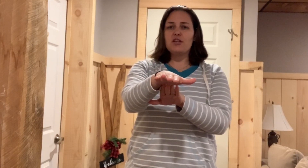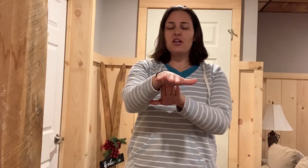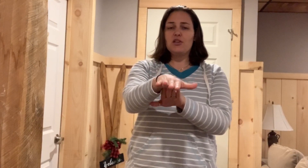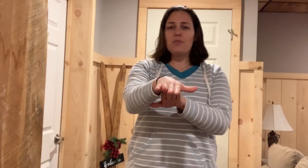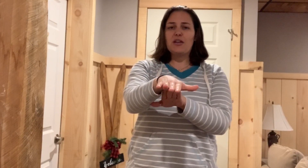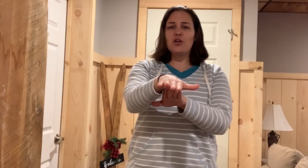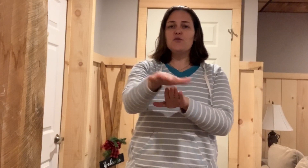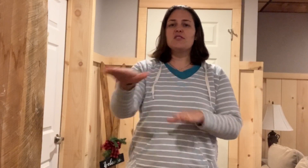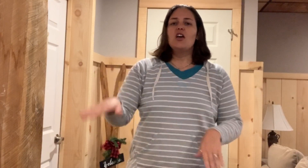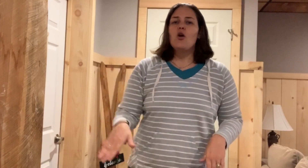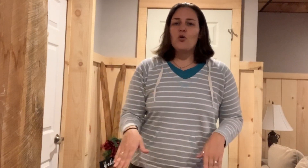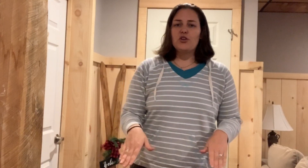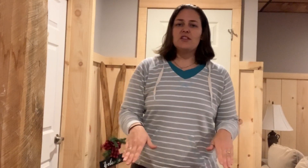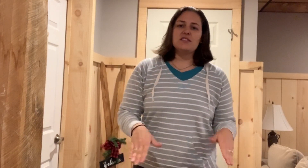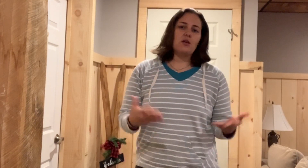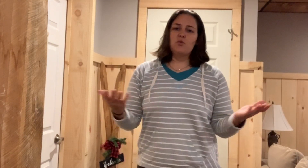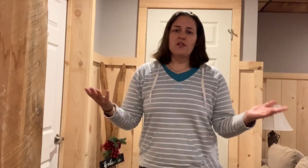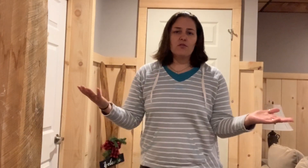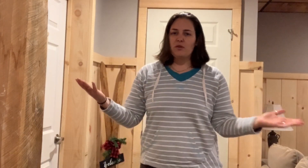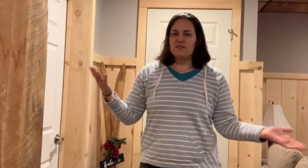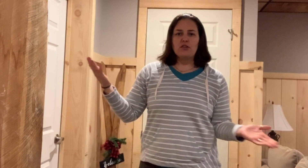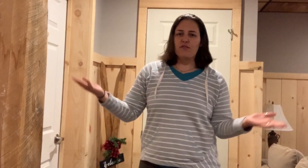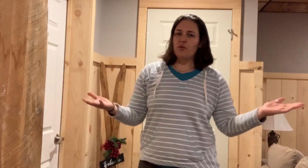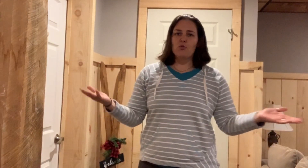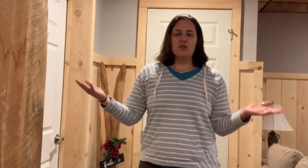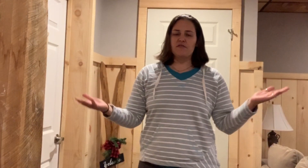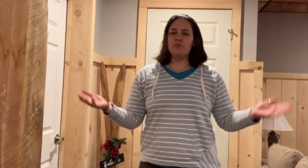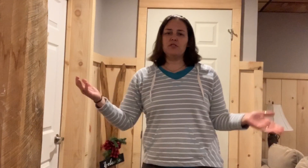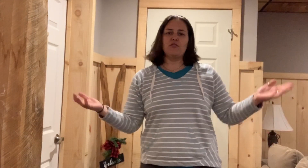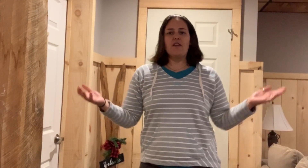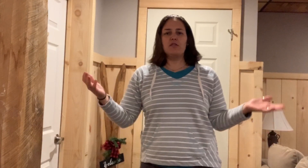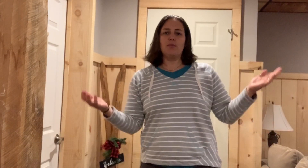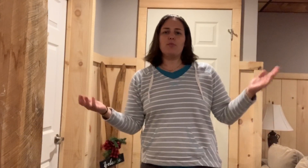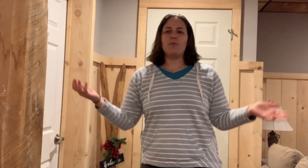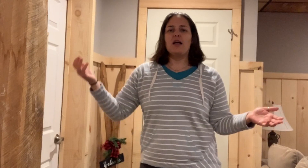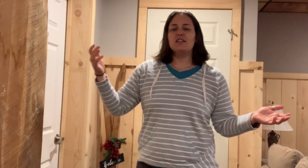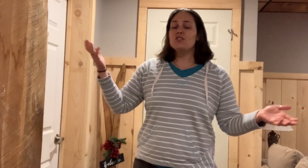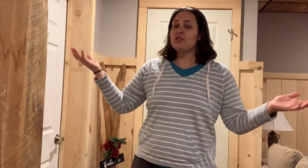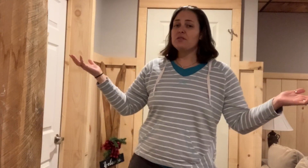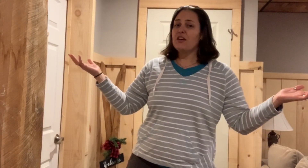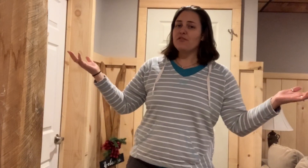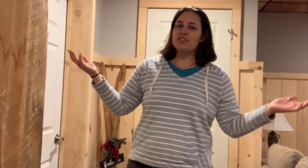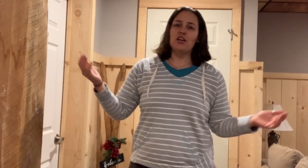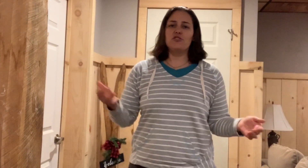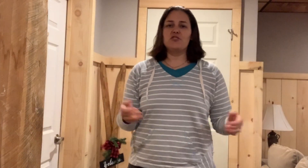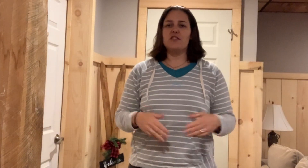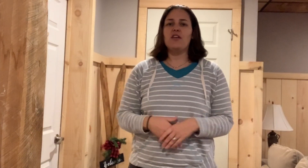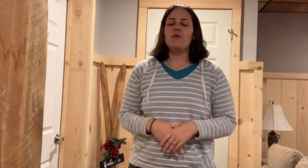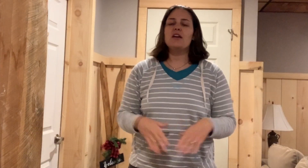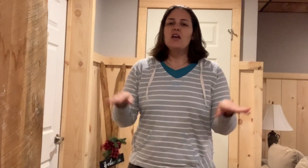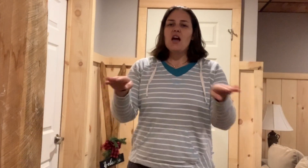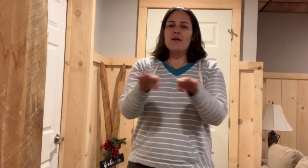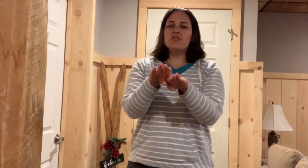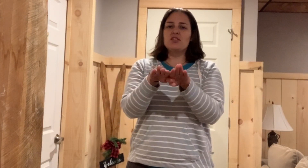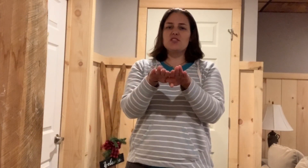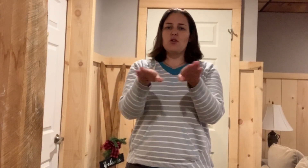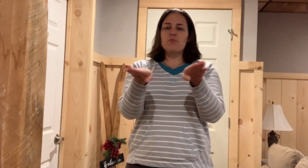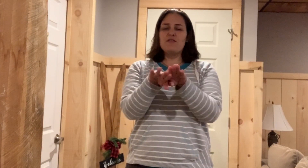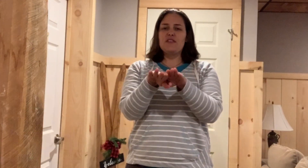uh, your back toes, or you can stand whichever one you feel more comfortable. If you have a little bit more balance, you can definitely challenge yourself that way. I'm just going to start with my feet